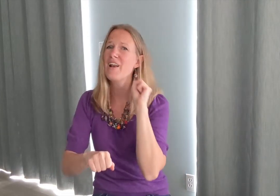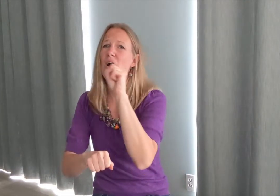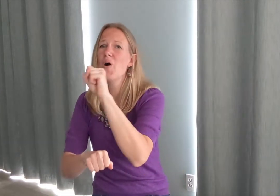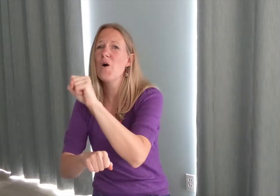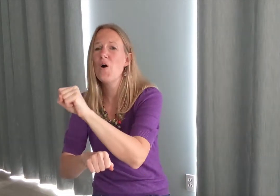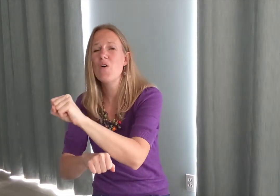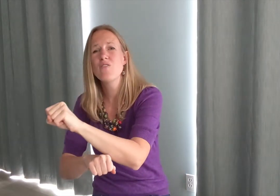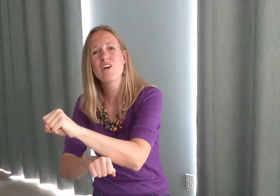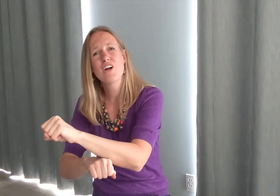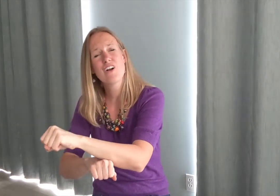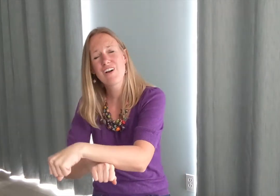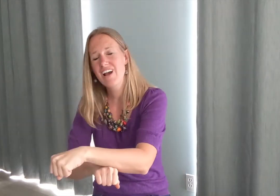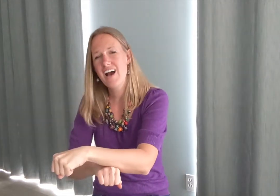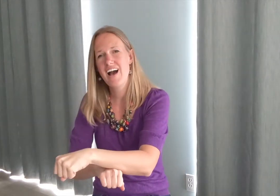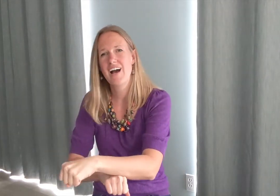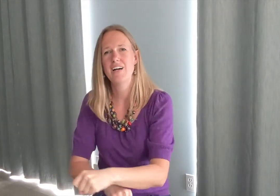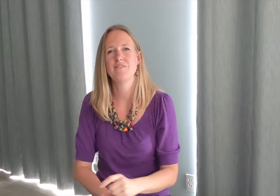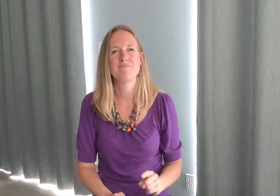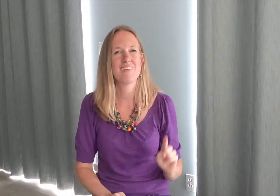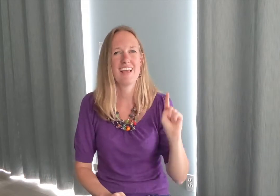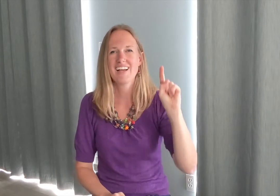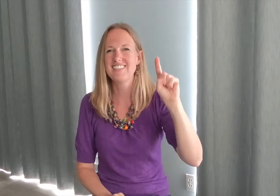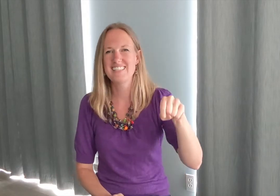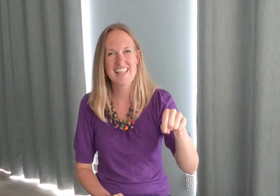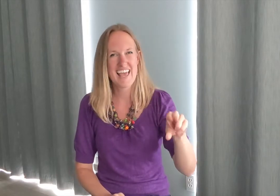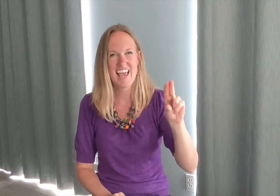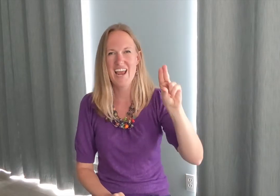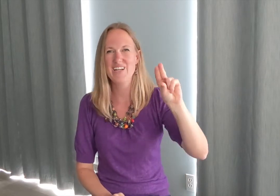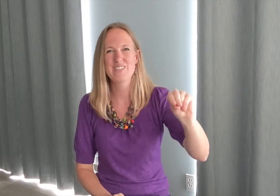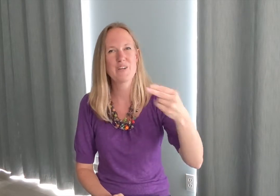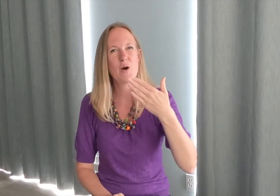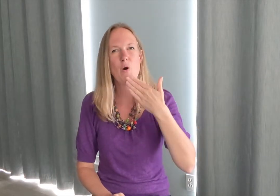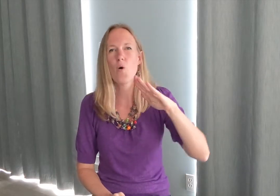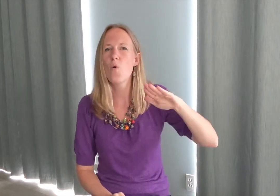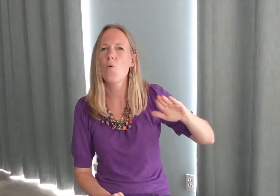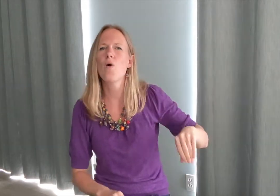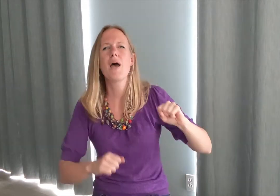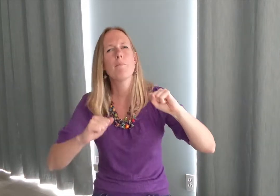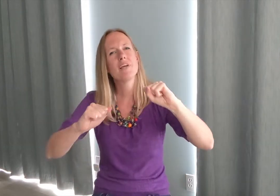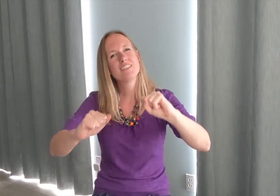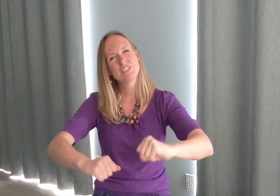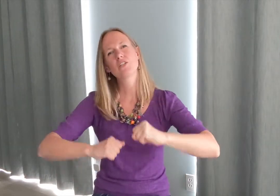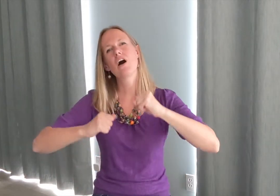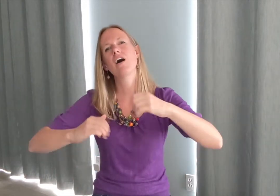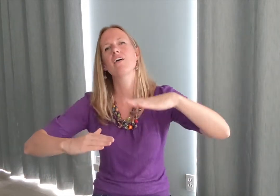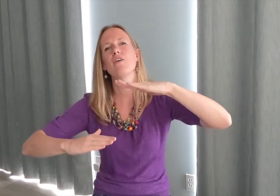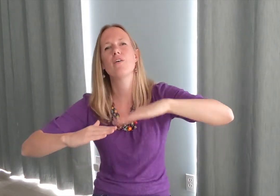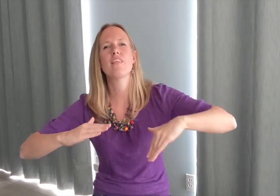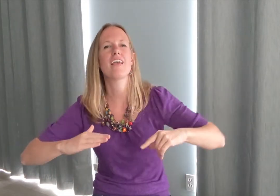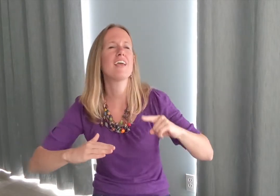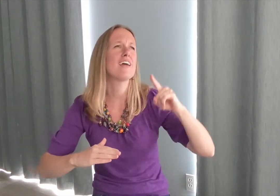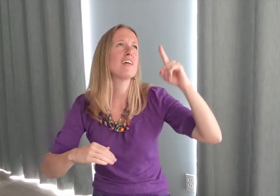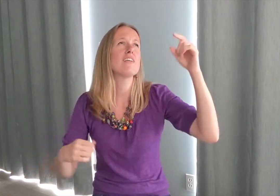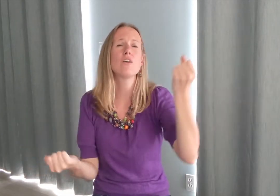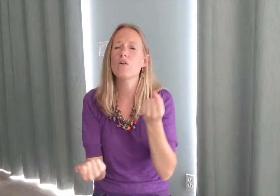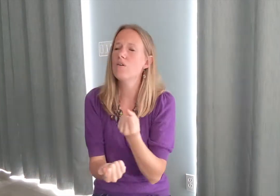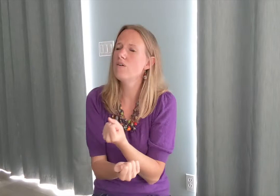overcome Cause there's no weapon stronger than your